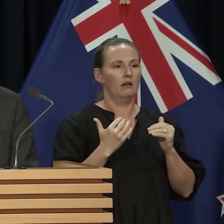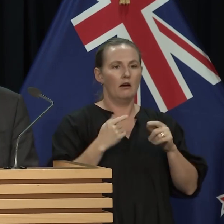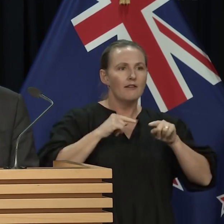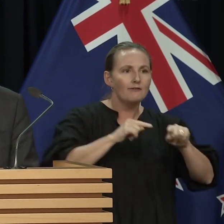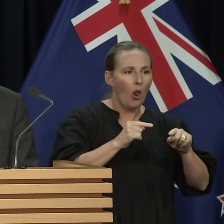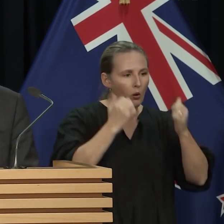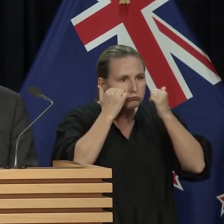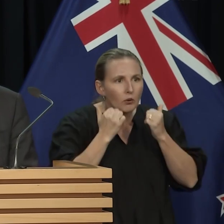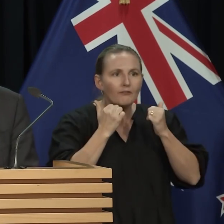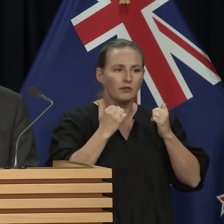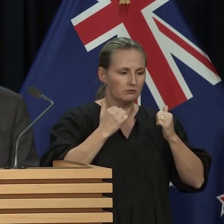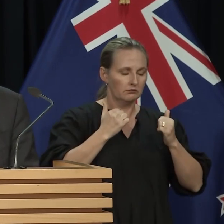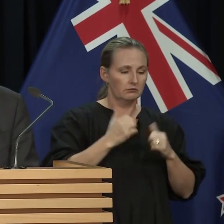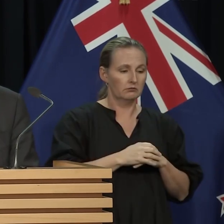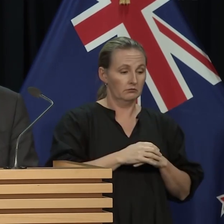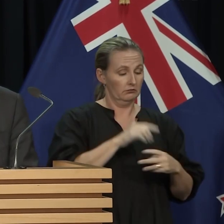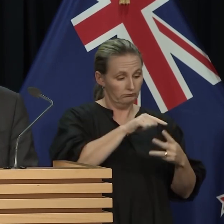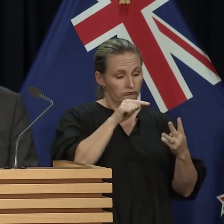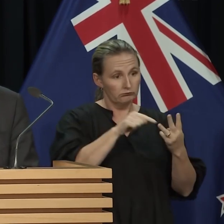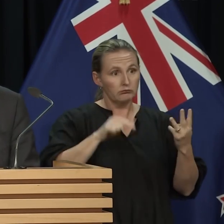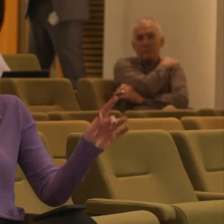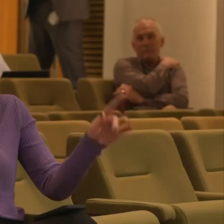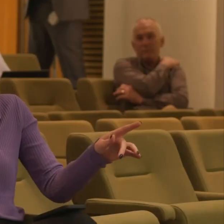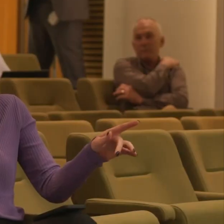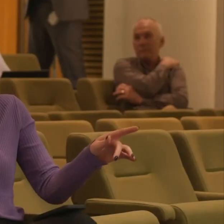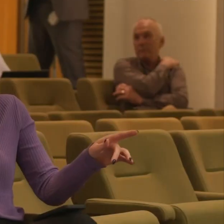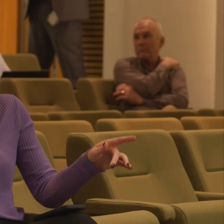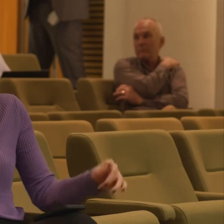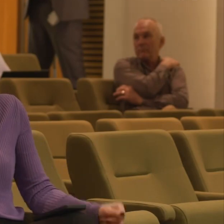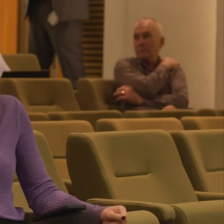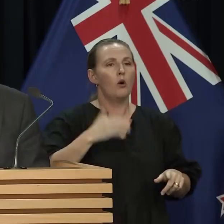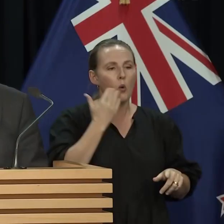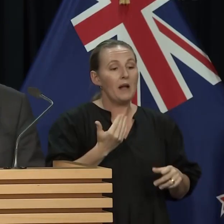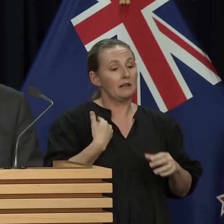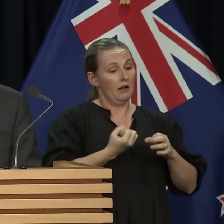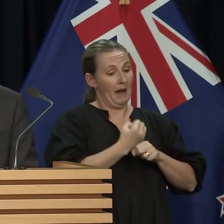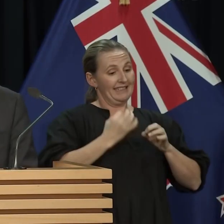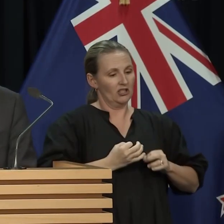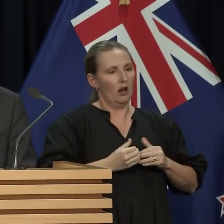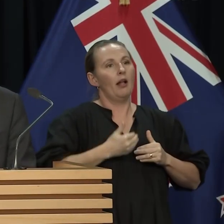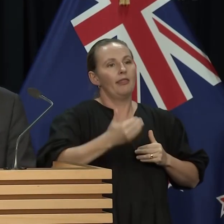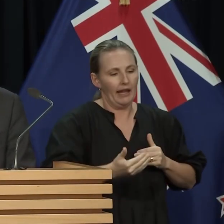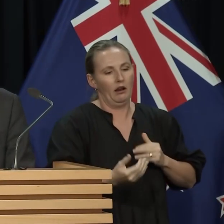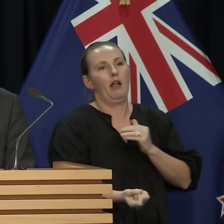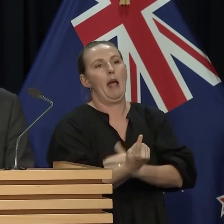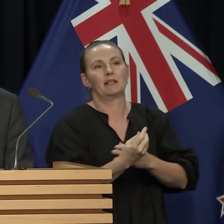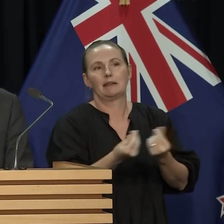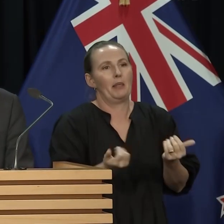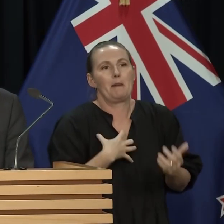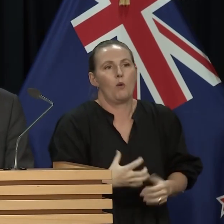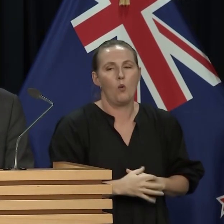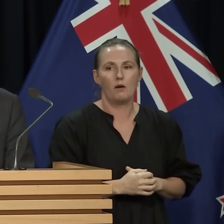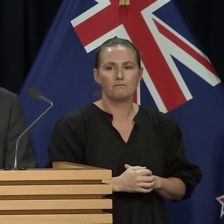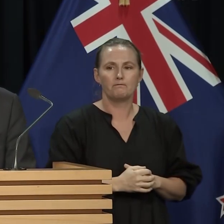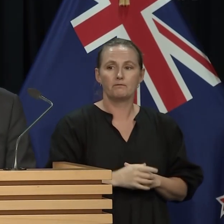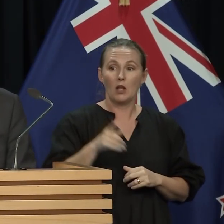In all of those instances, further things happened. Do you need to be tougher? I believe that I have been quite tough. Clearly,